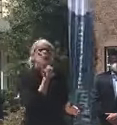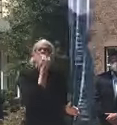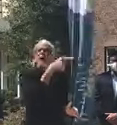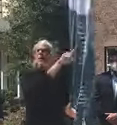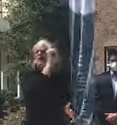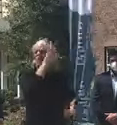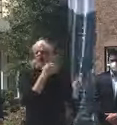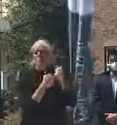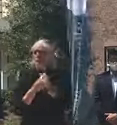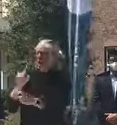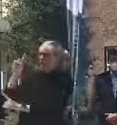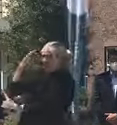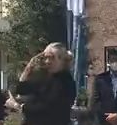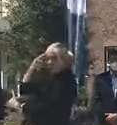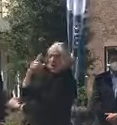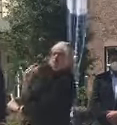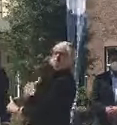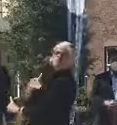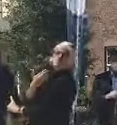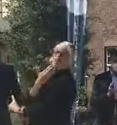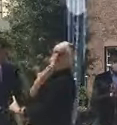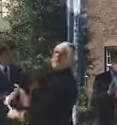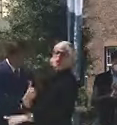for Governor DeSantis and Secretary Mayhew.